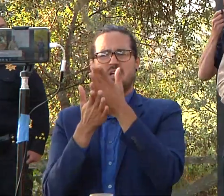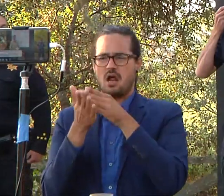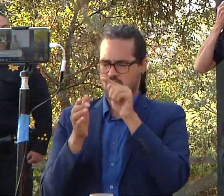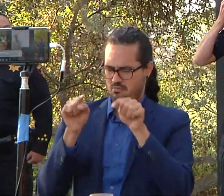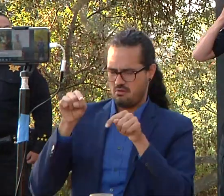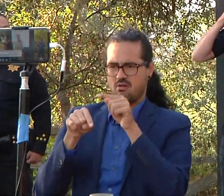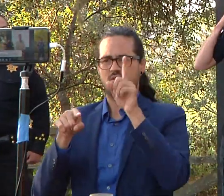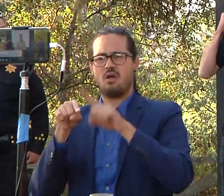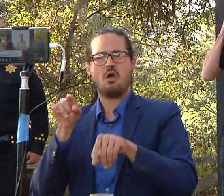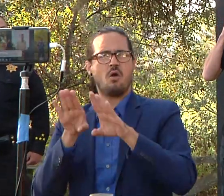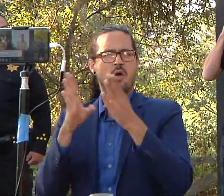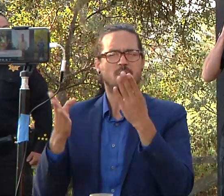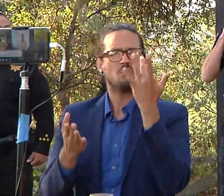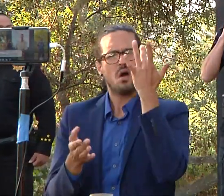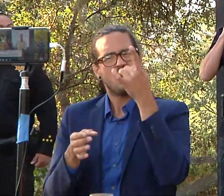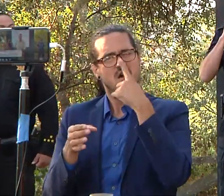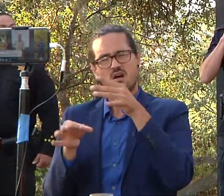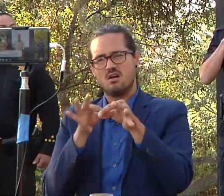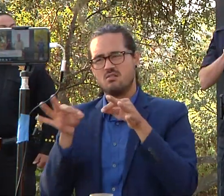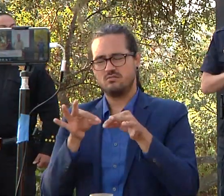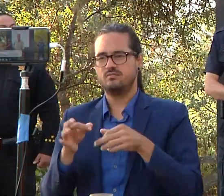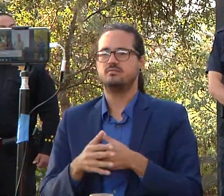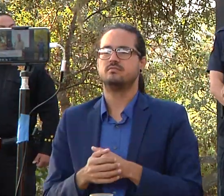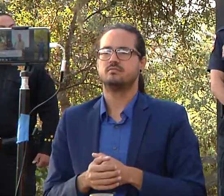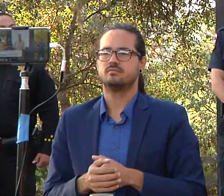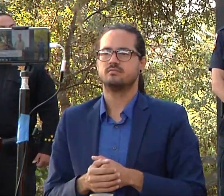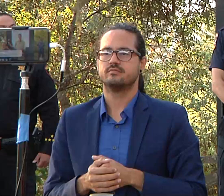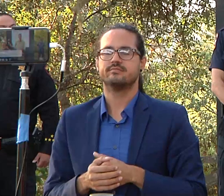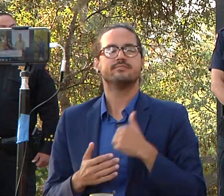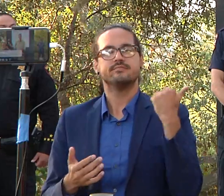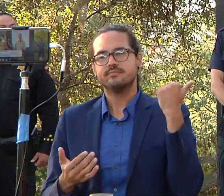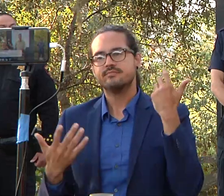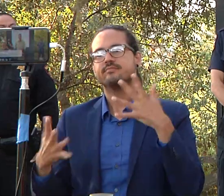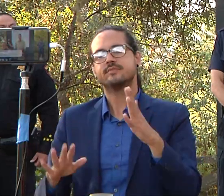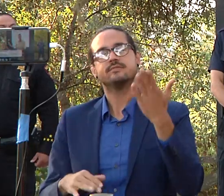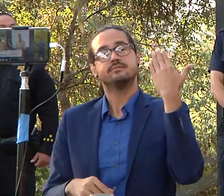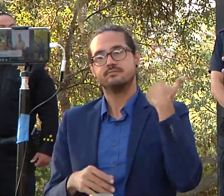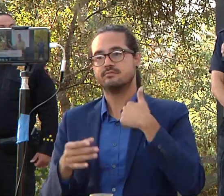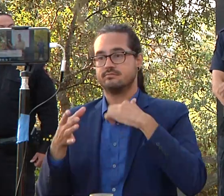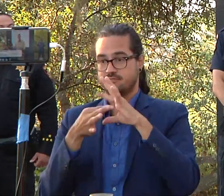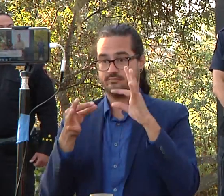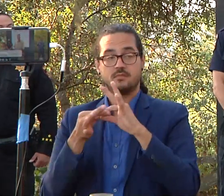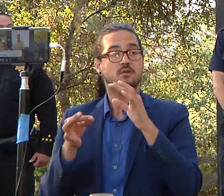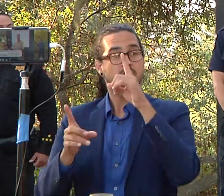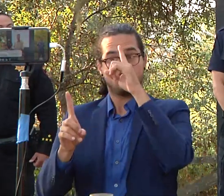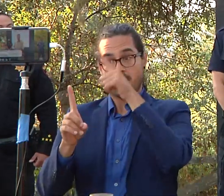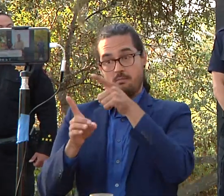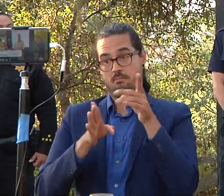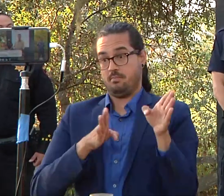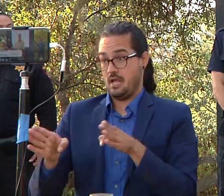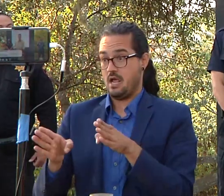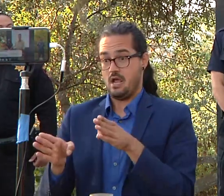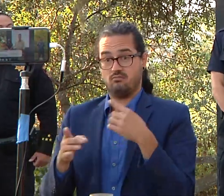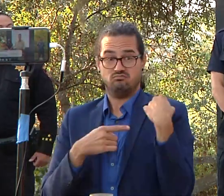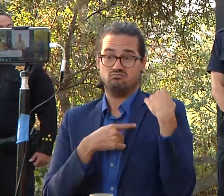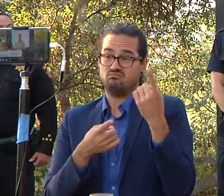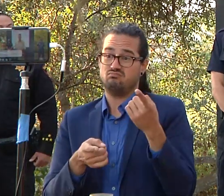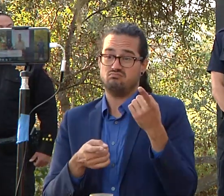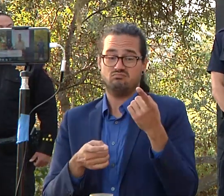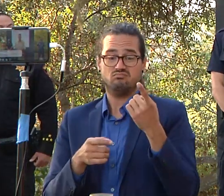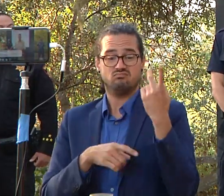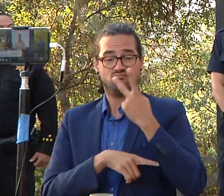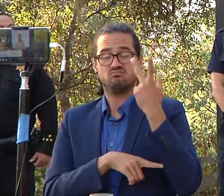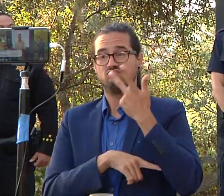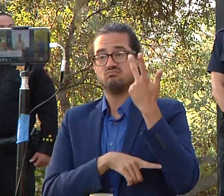yeah so um as i as i've said before our plan and we've been going through this over the last couple days is really